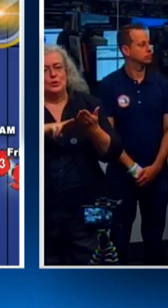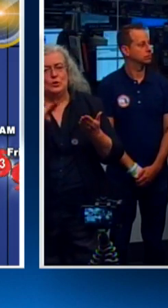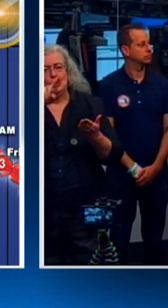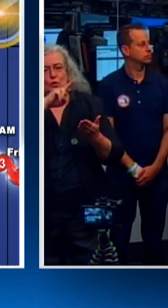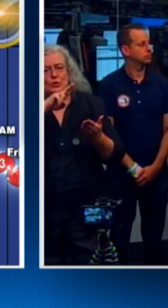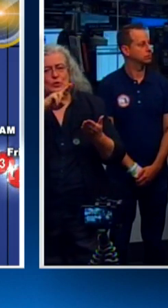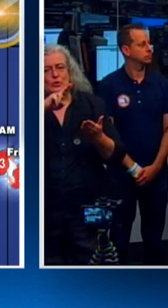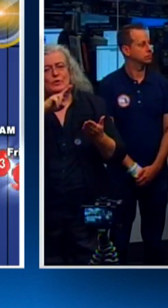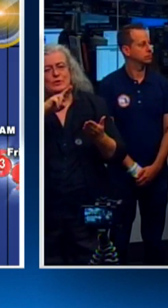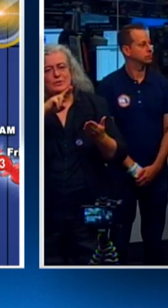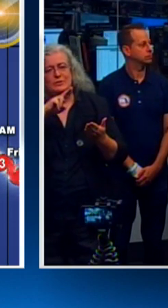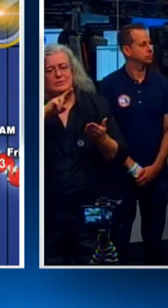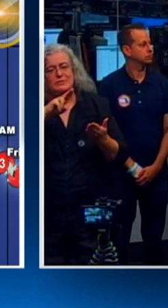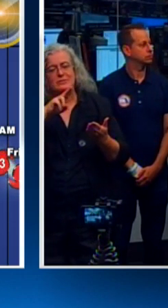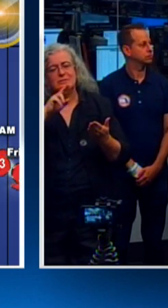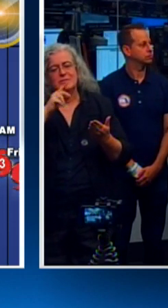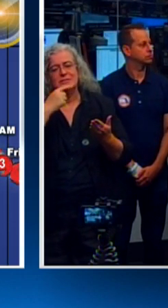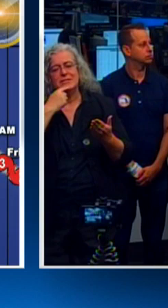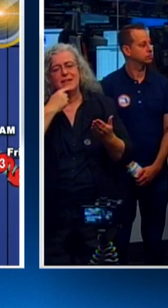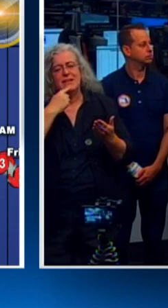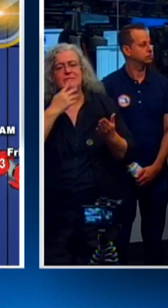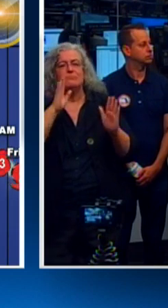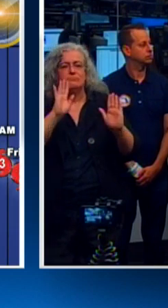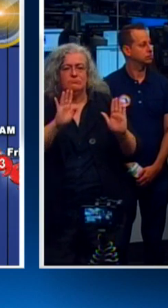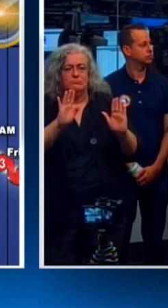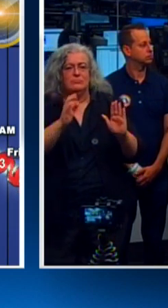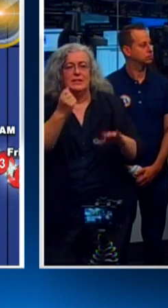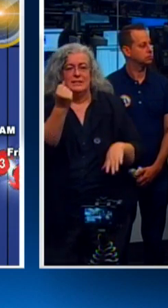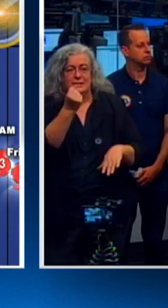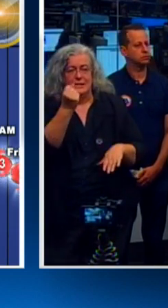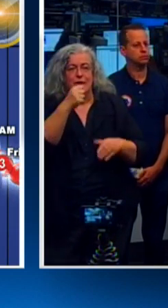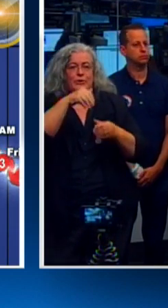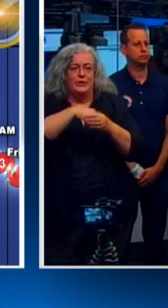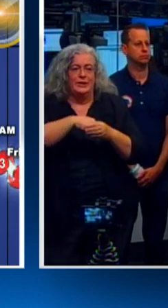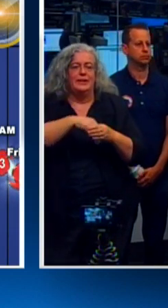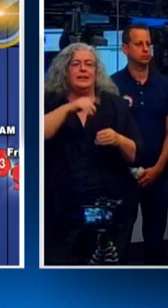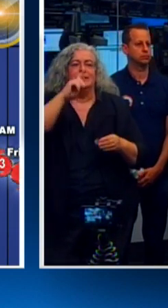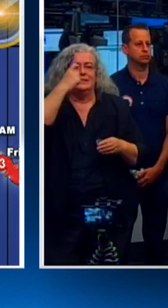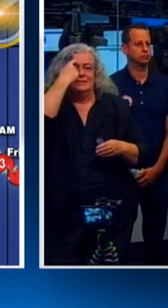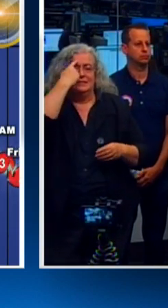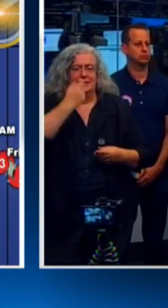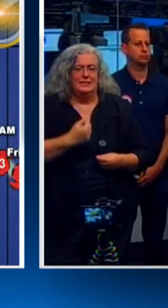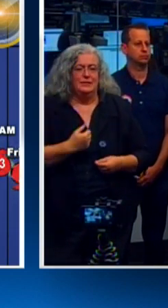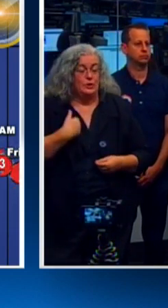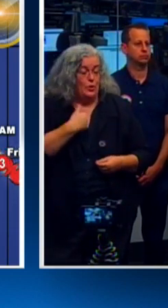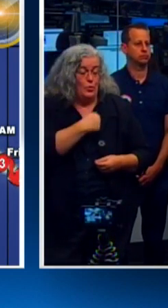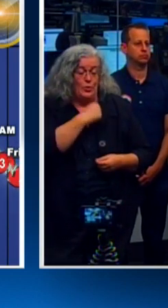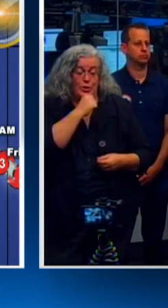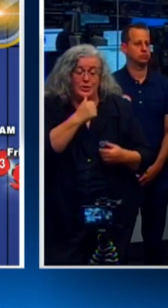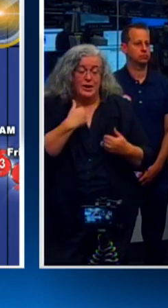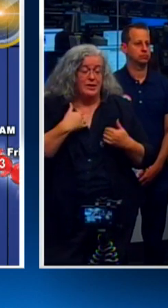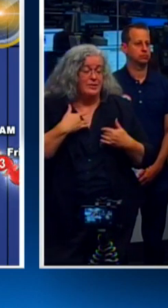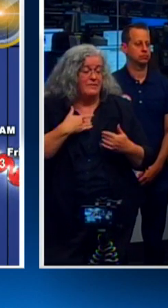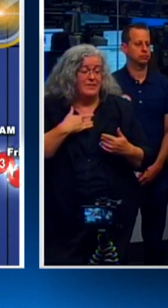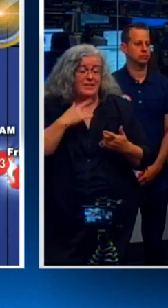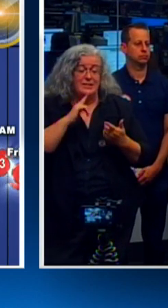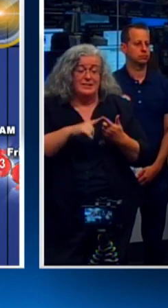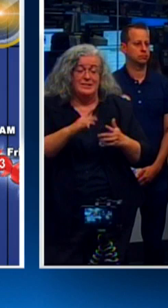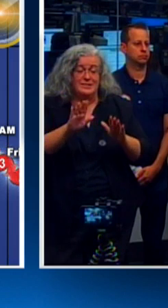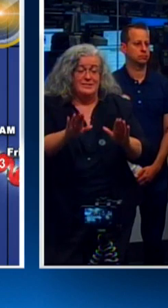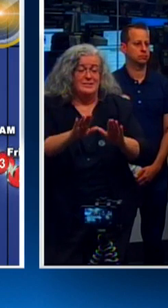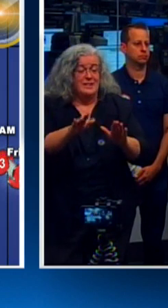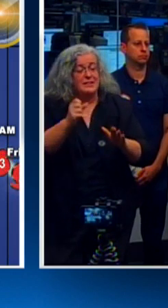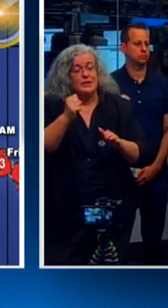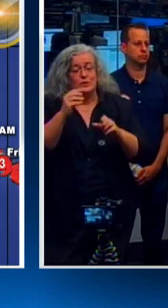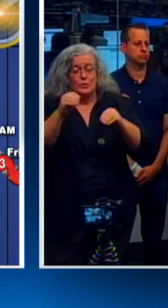to do it. I think doing it Saturday, you know, we're not anticipating impacts on this thing until sometime Sunday. So I think having it in